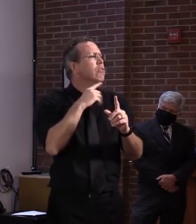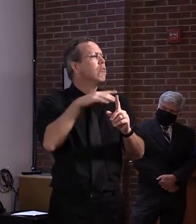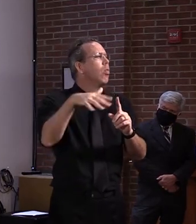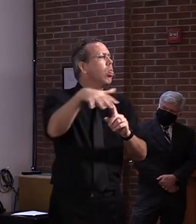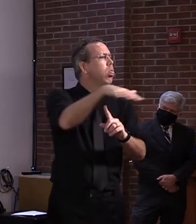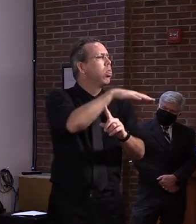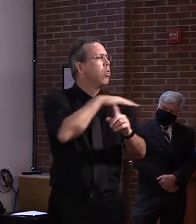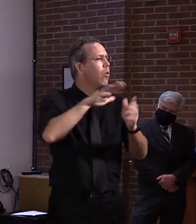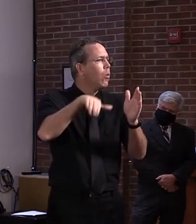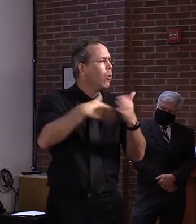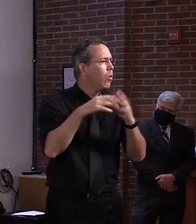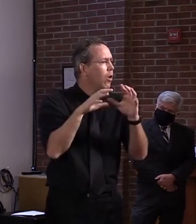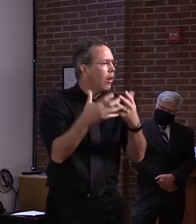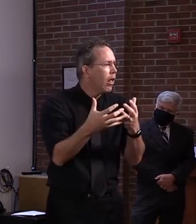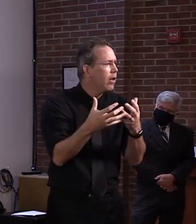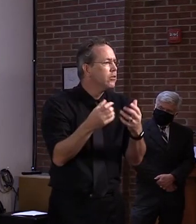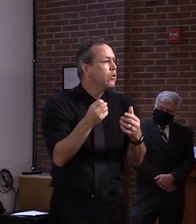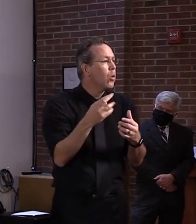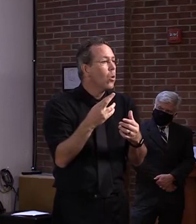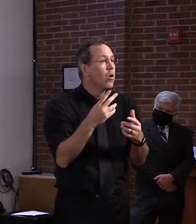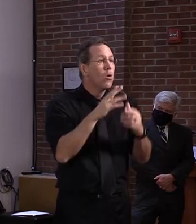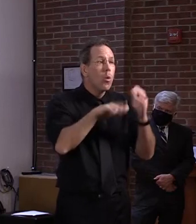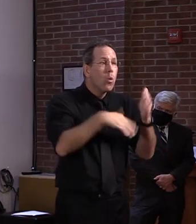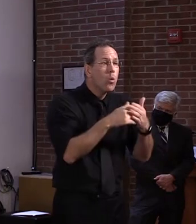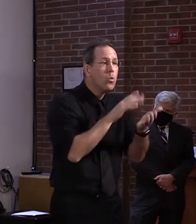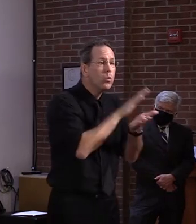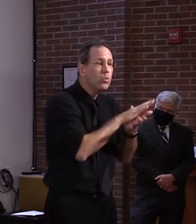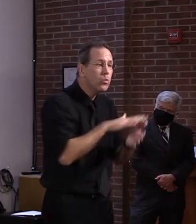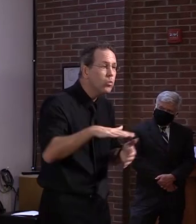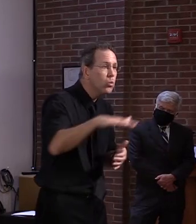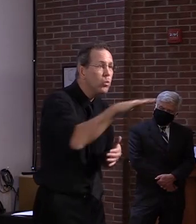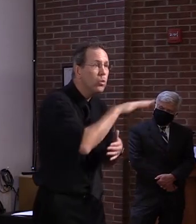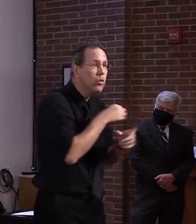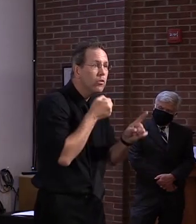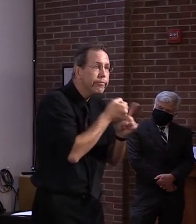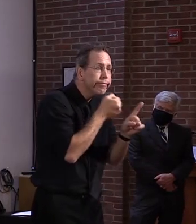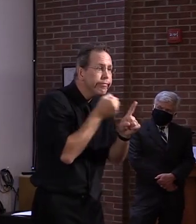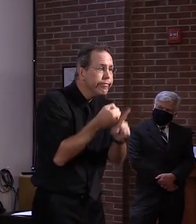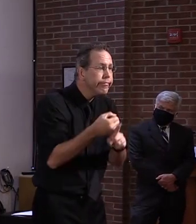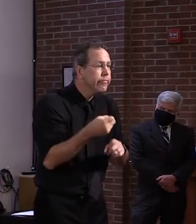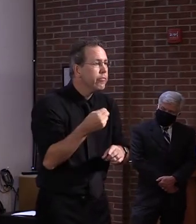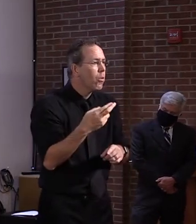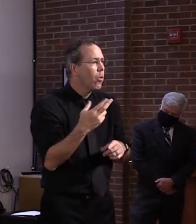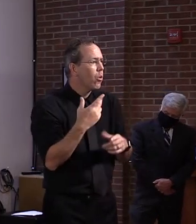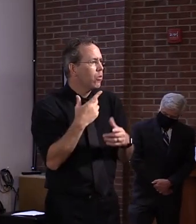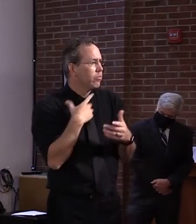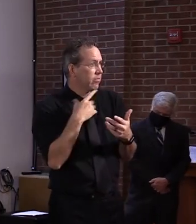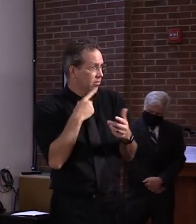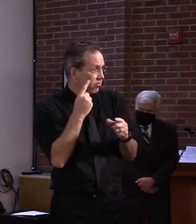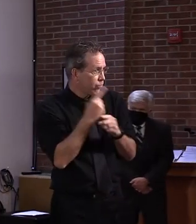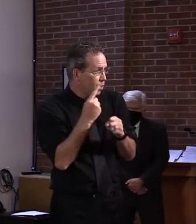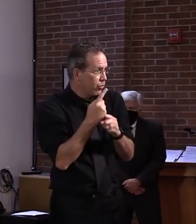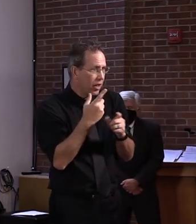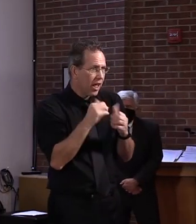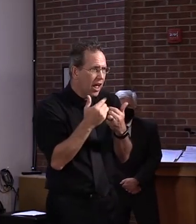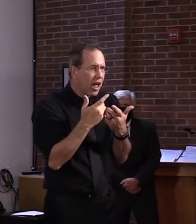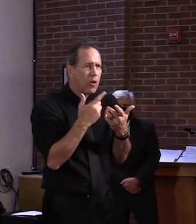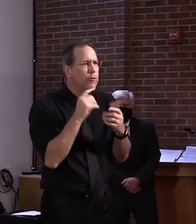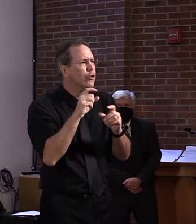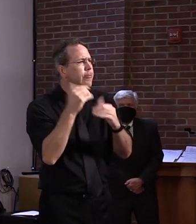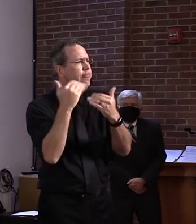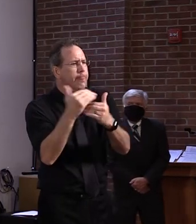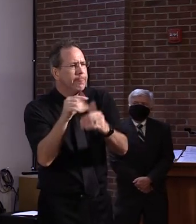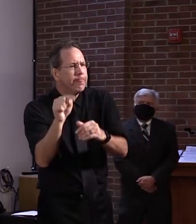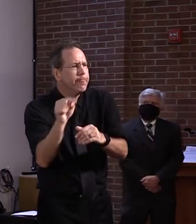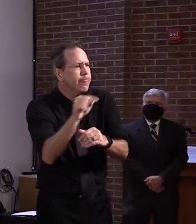school might be at risk, then that is what will happen. We will follow the appropriate protocol to make sure that everyone is taken